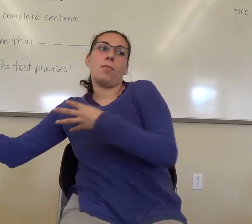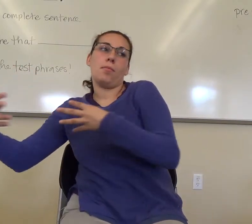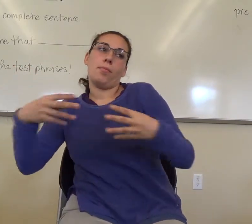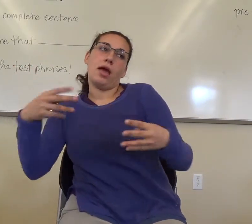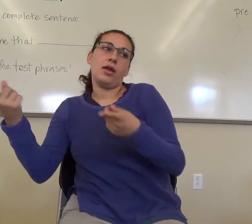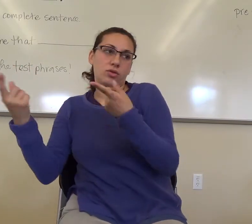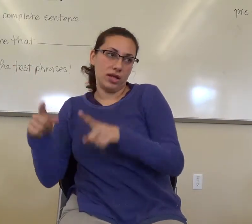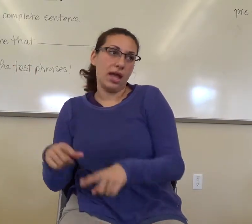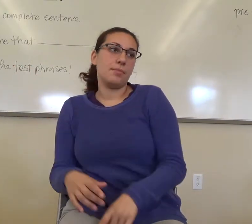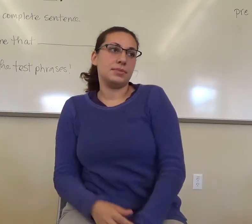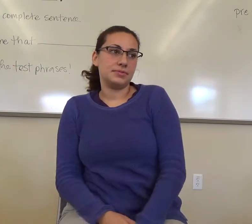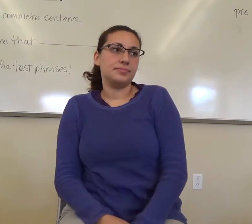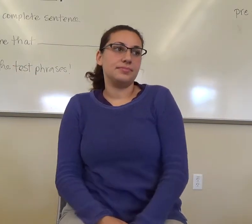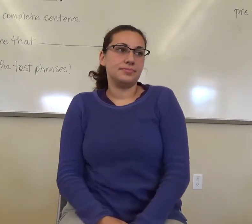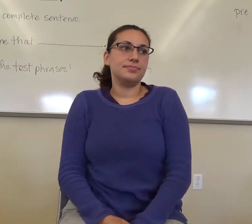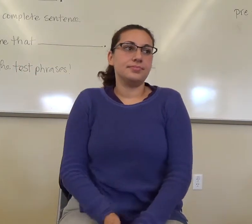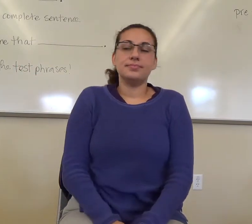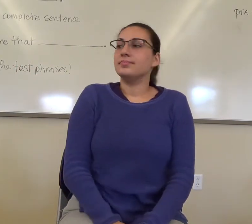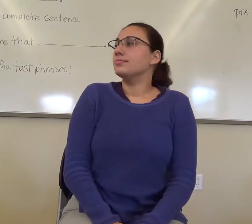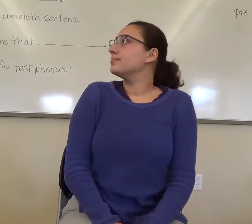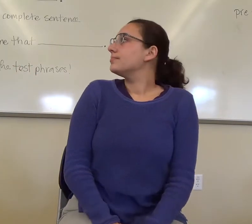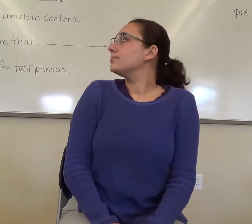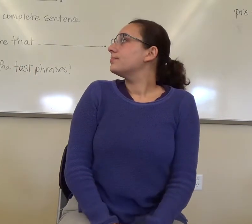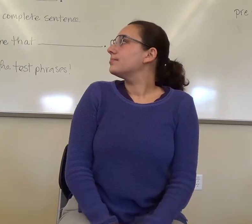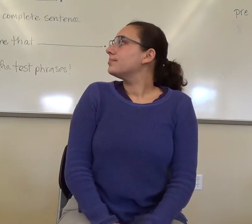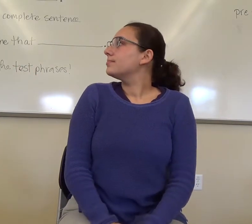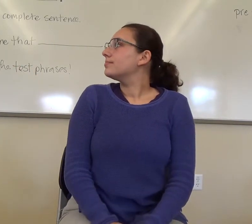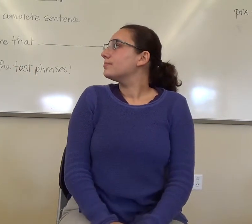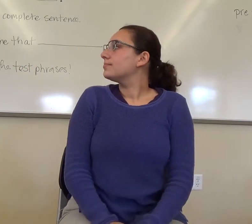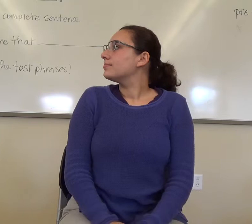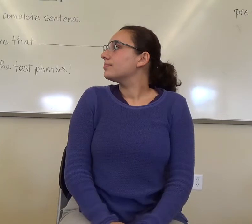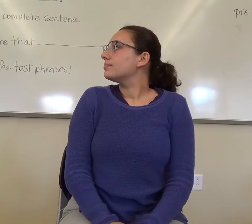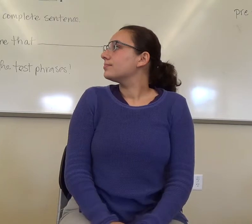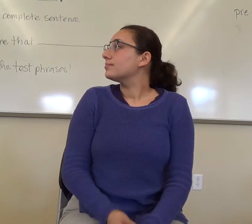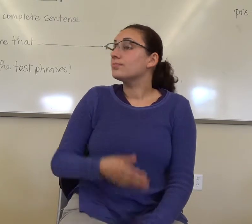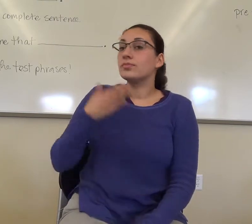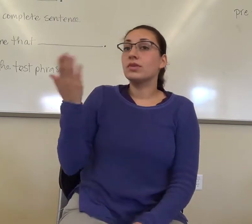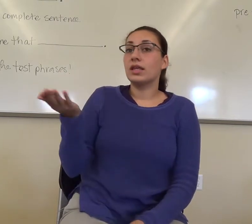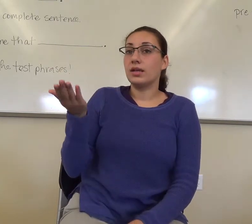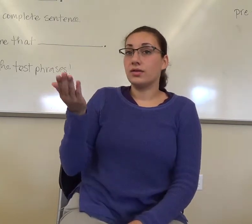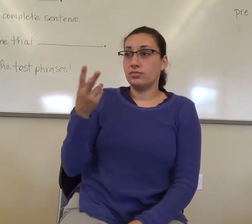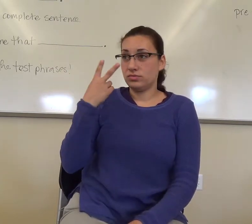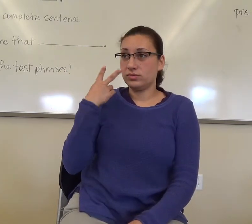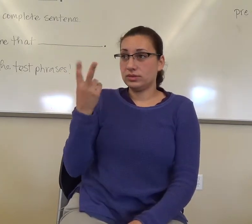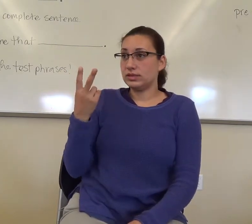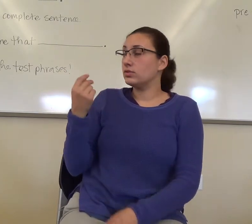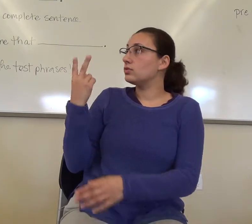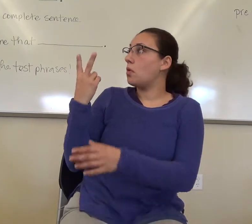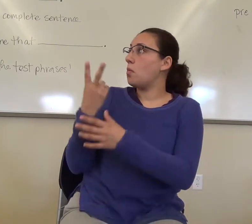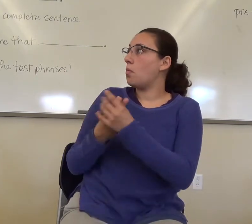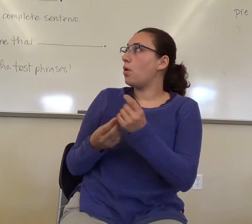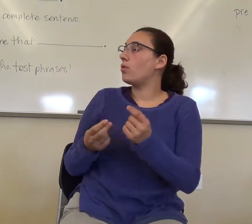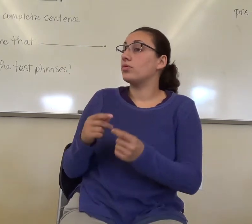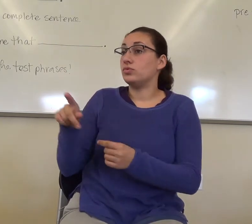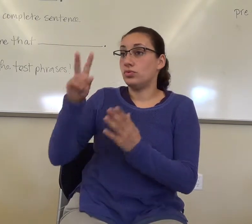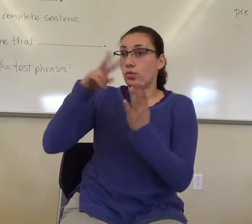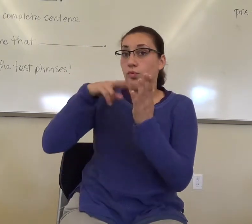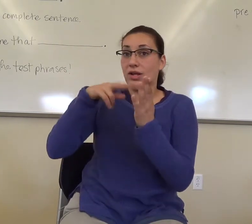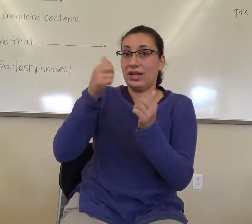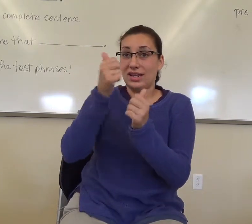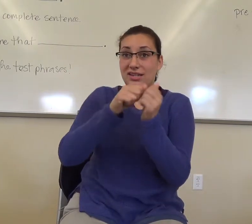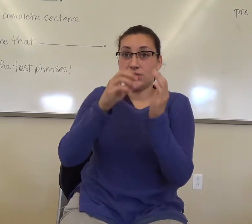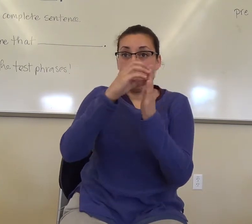Okay. So, here we're working on both. Alright. So, you're going to read each